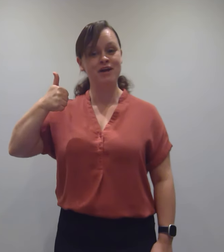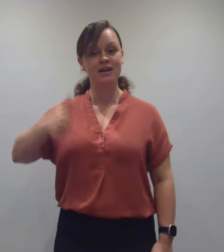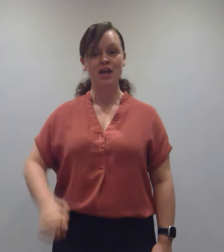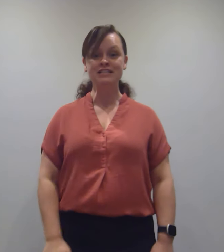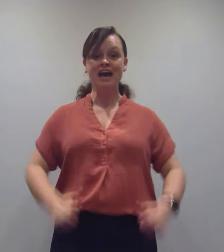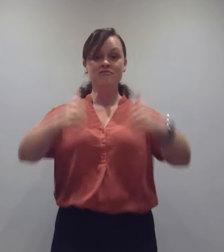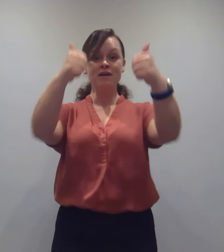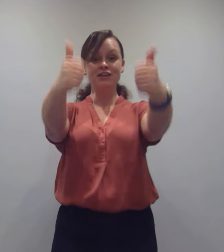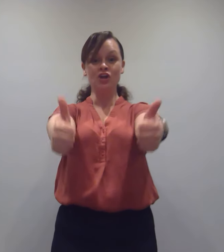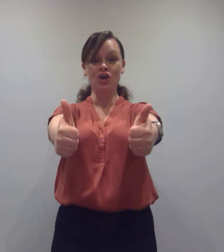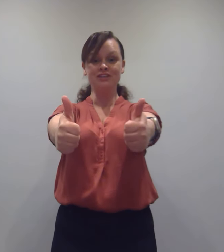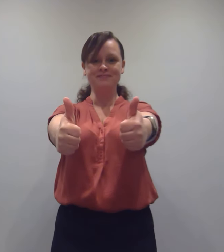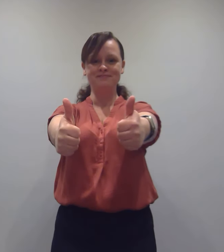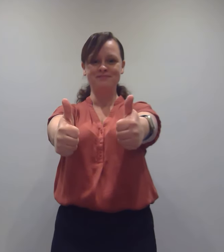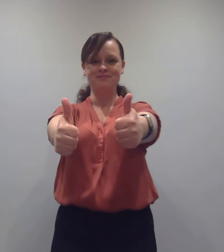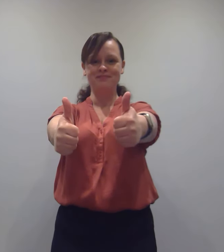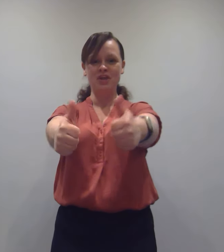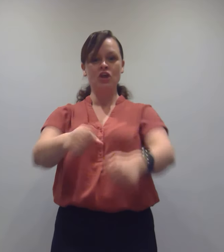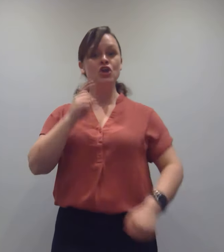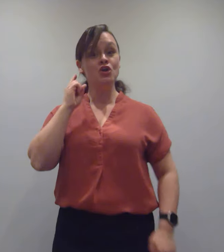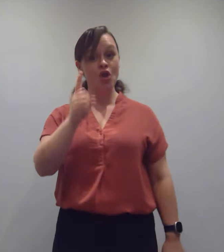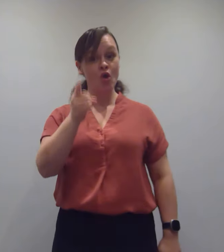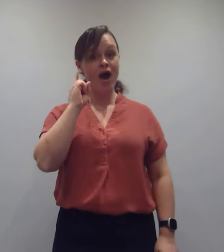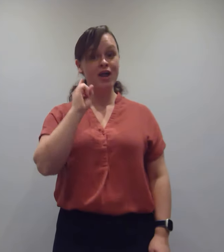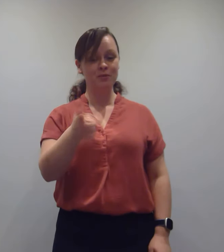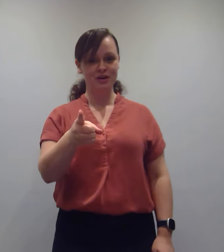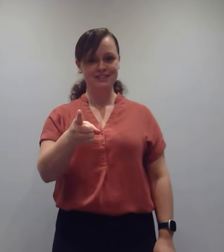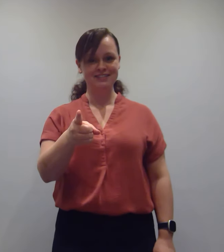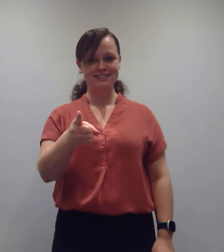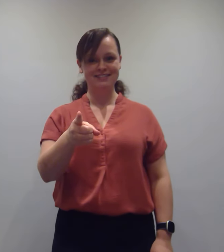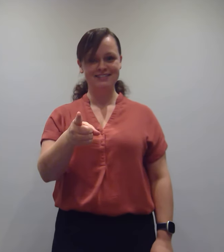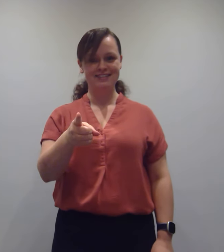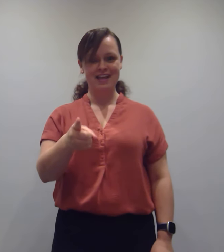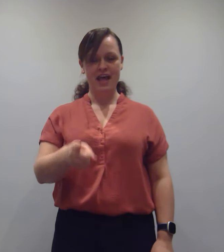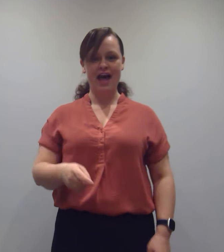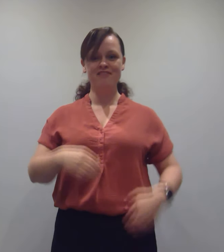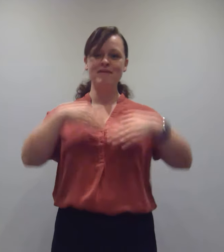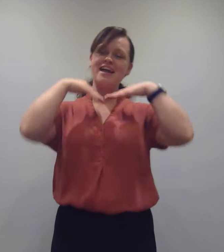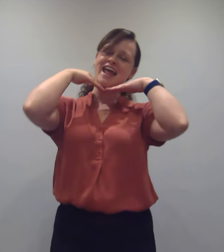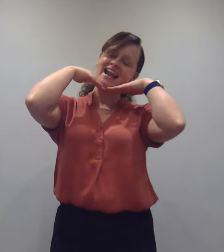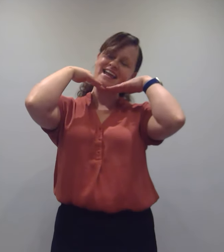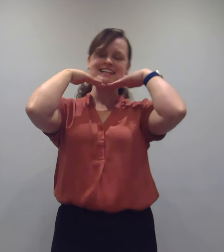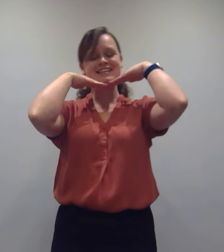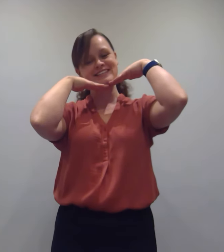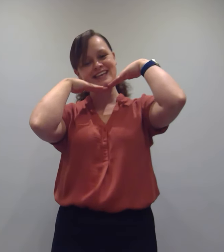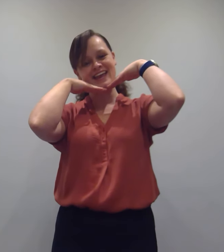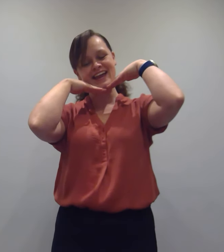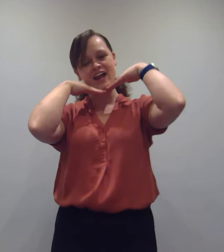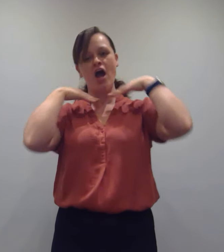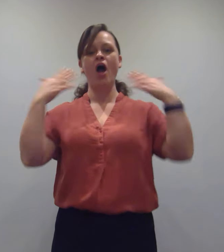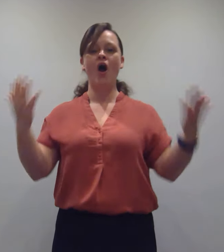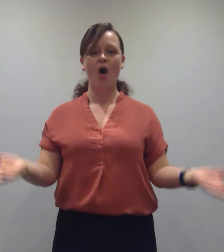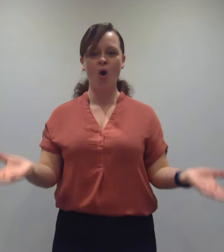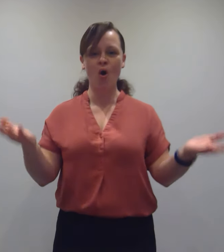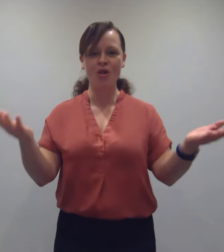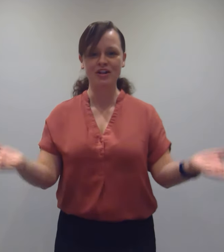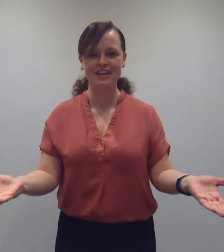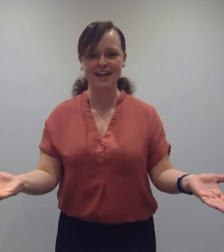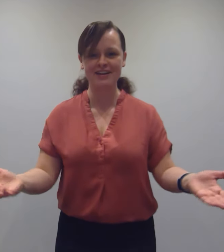bright. I've been good, you knew I would. I've been a little dear, oh yeah.